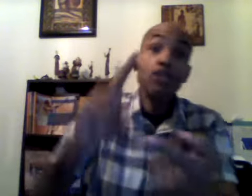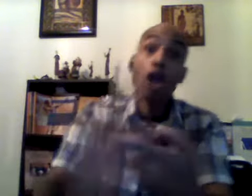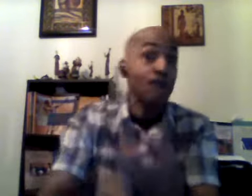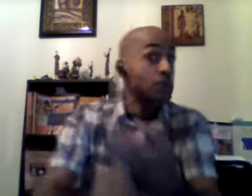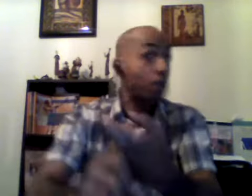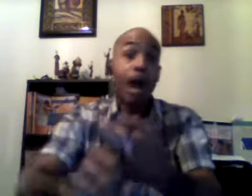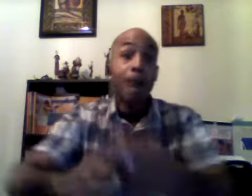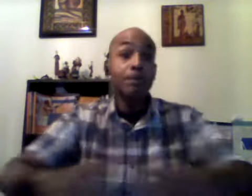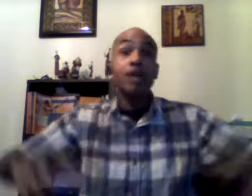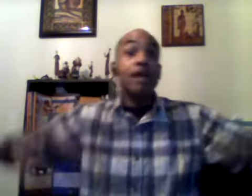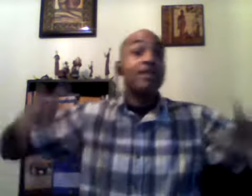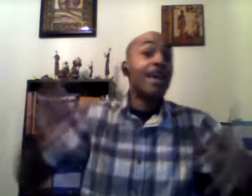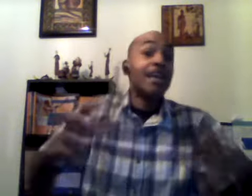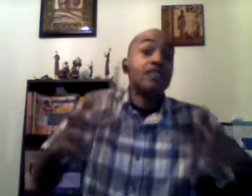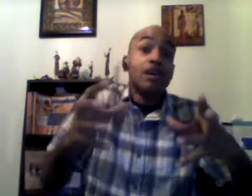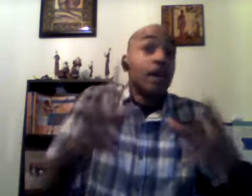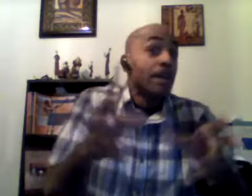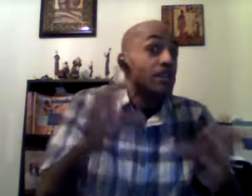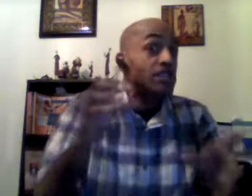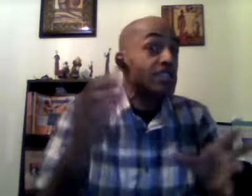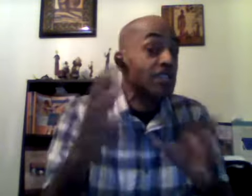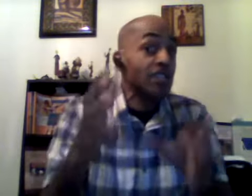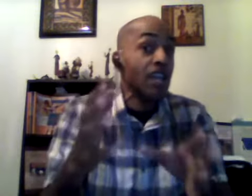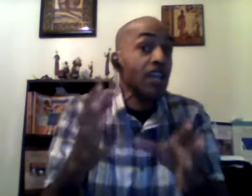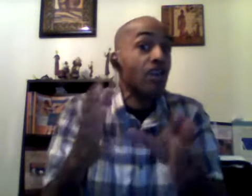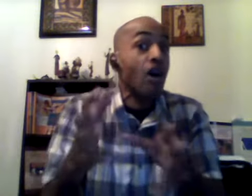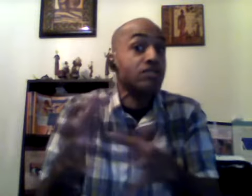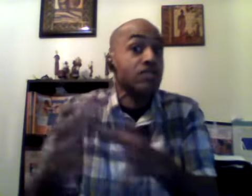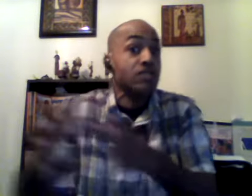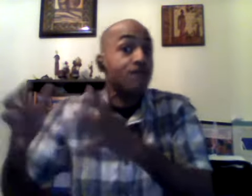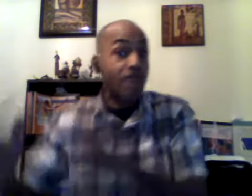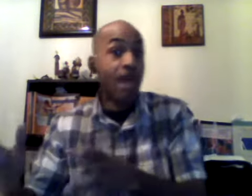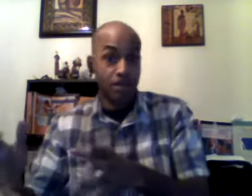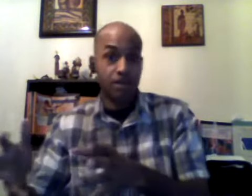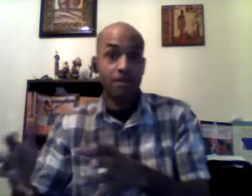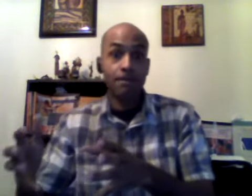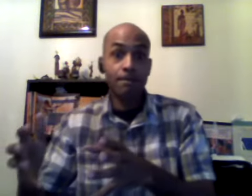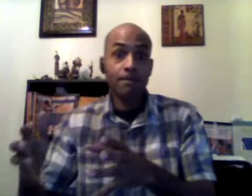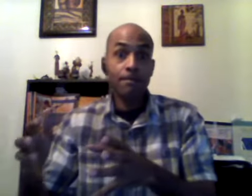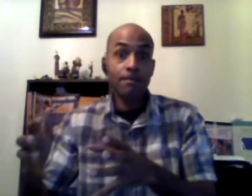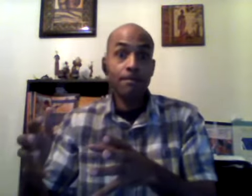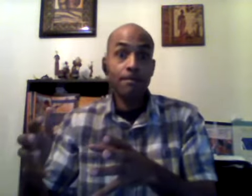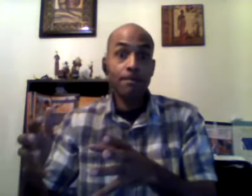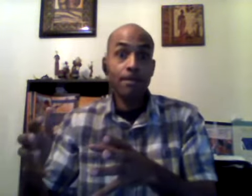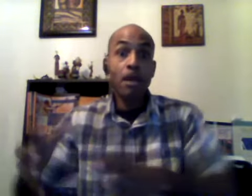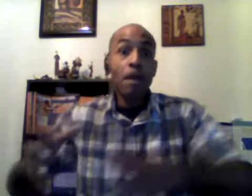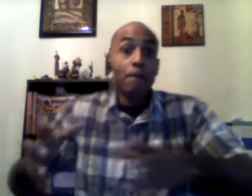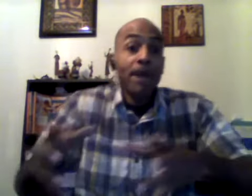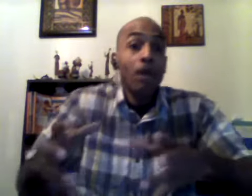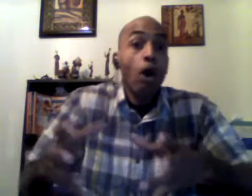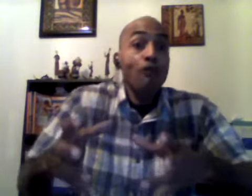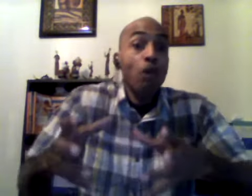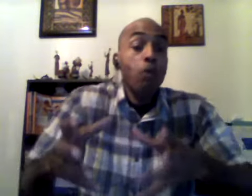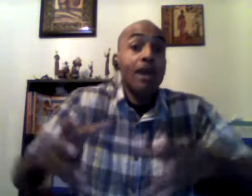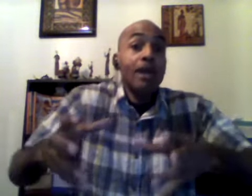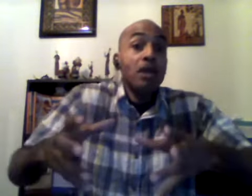nervous problems that is the in the six leading causes of death being overweight and